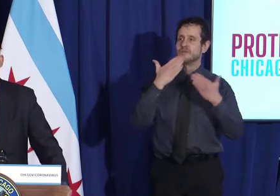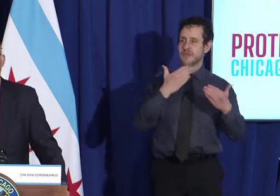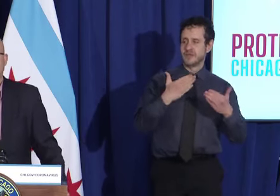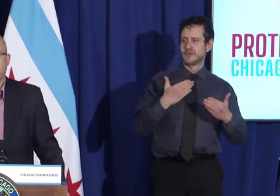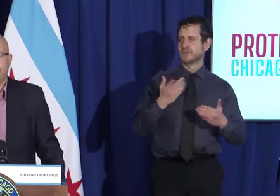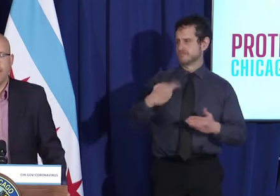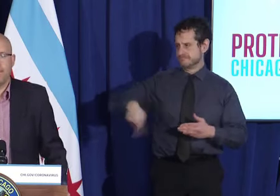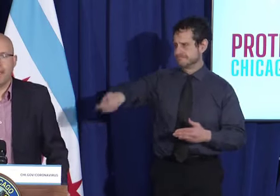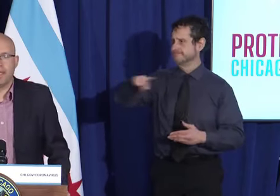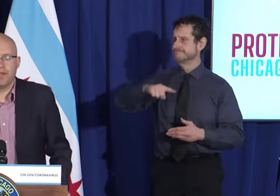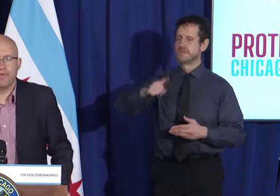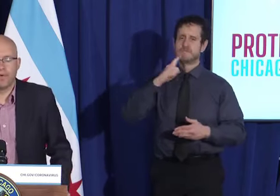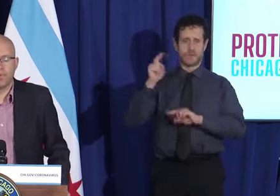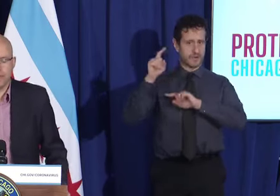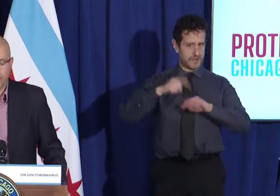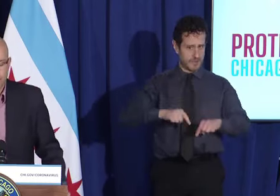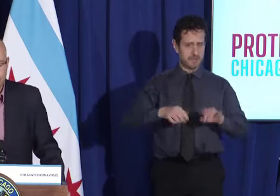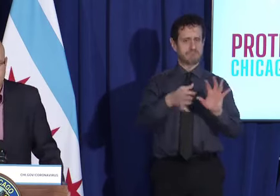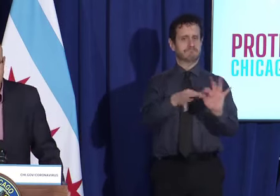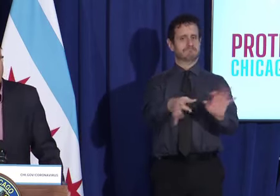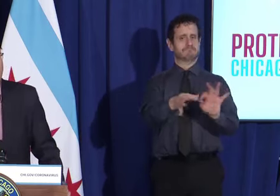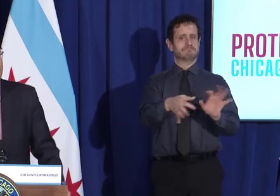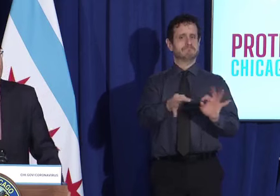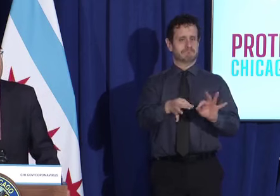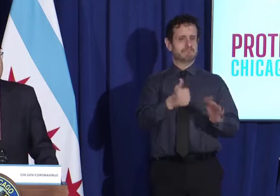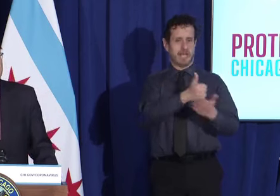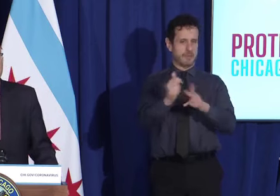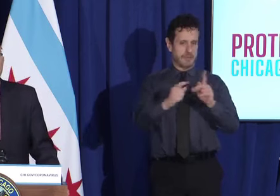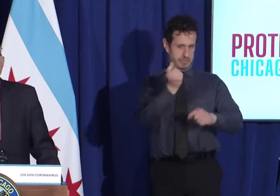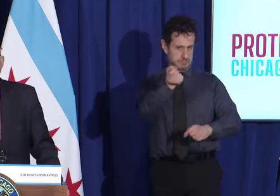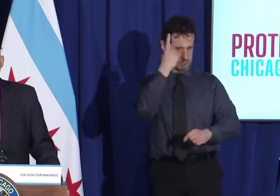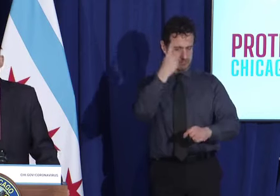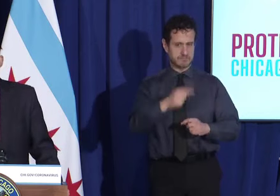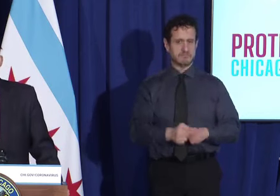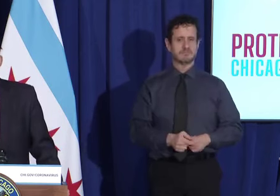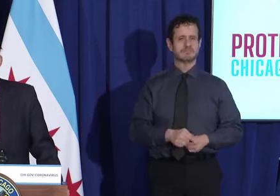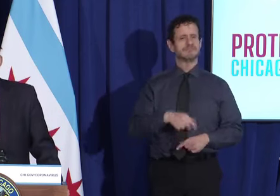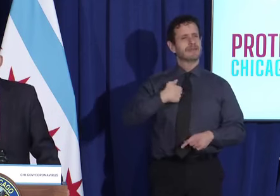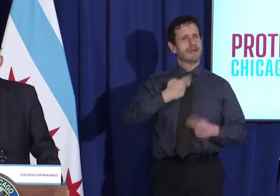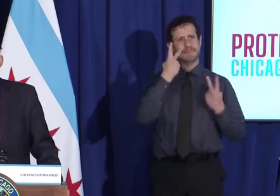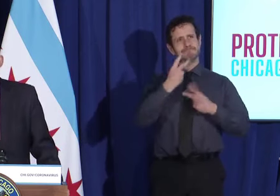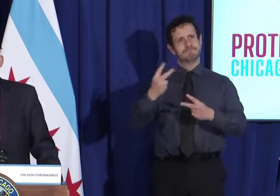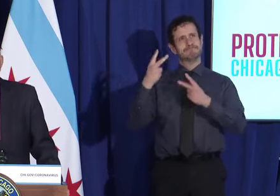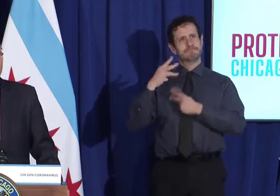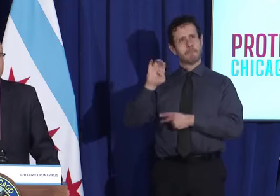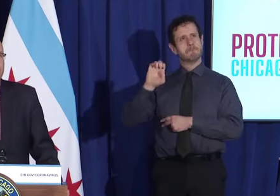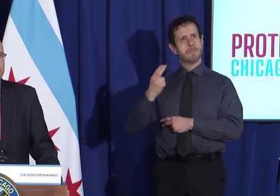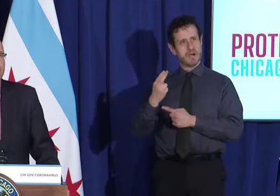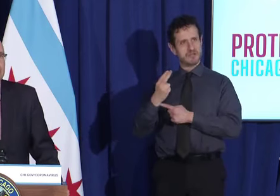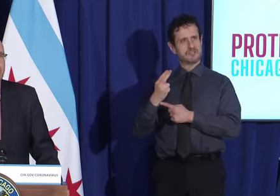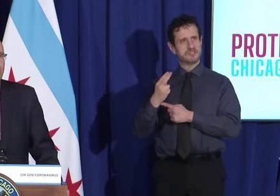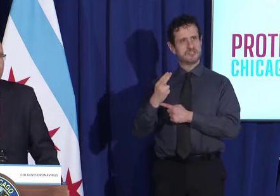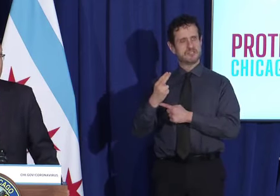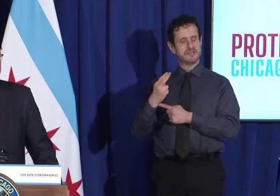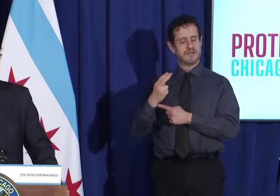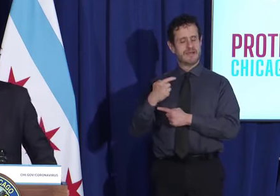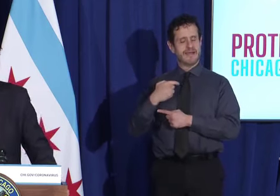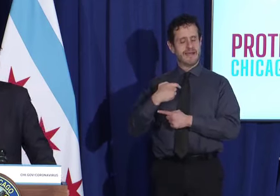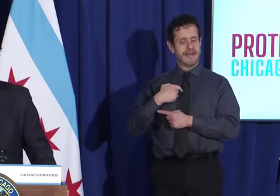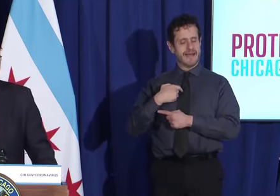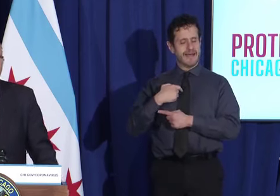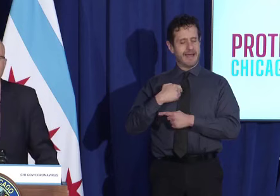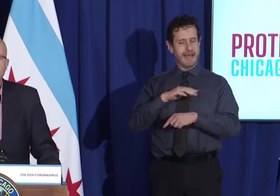being here and for your messages. You know, back in March, I started to convene a group